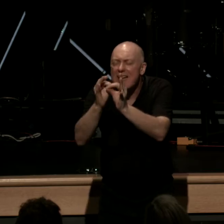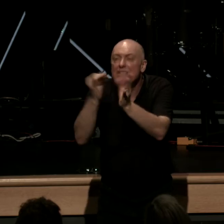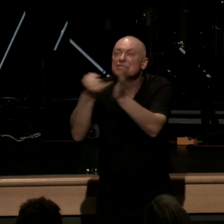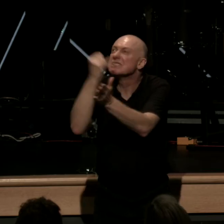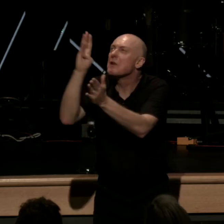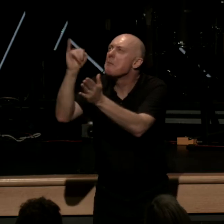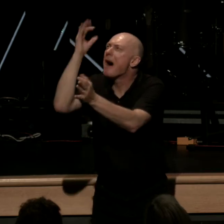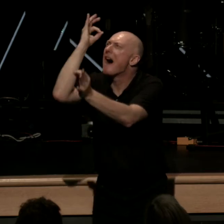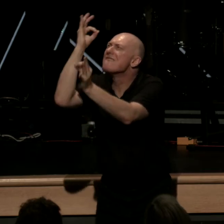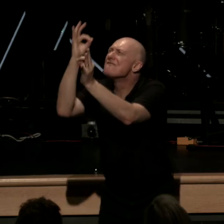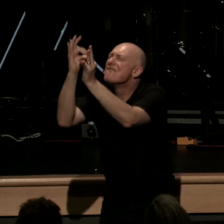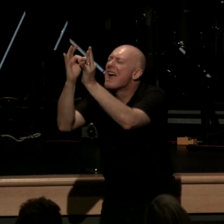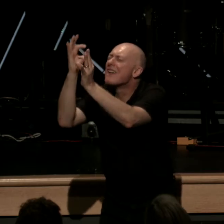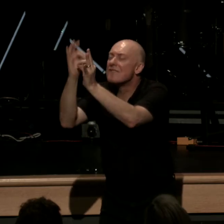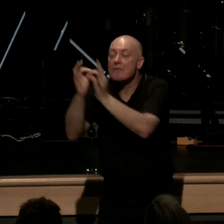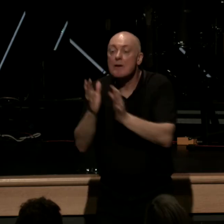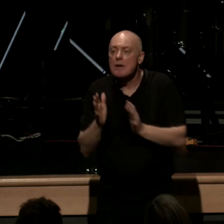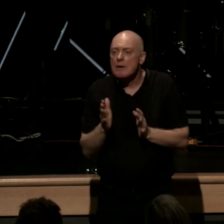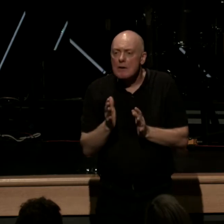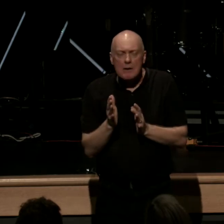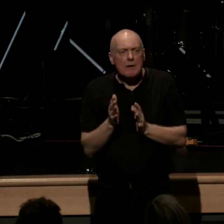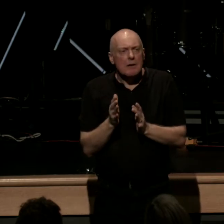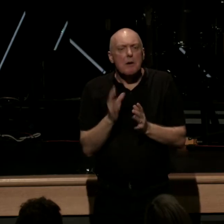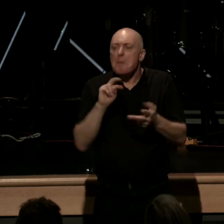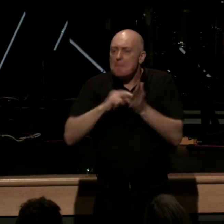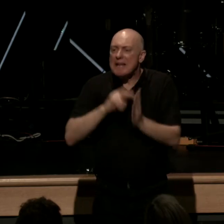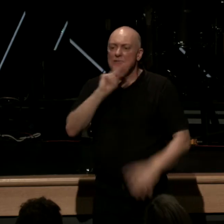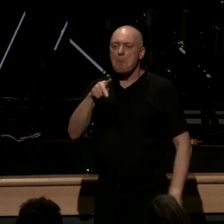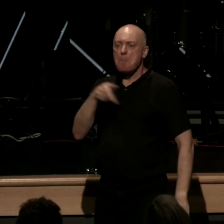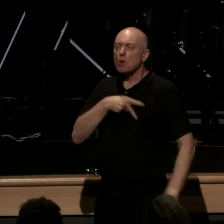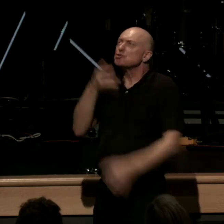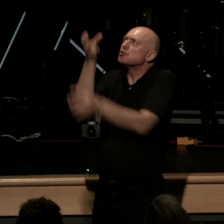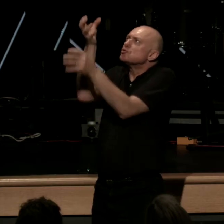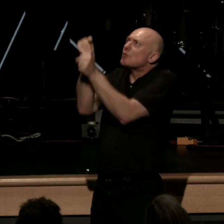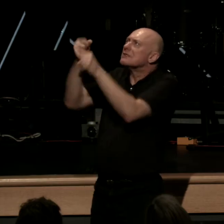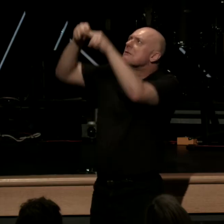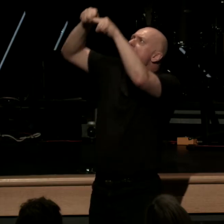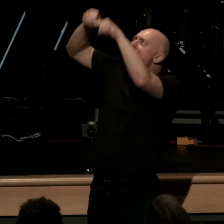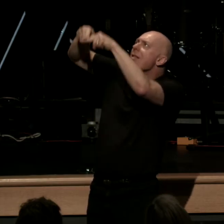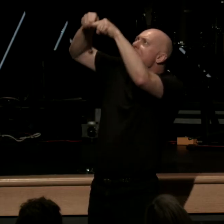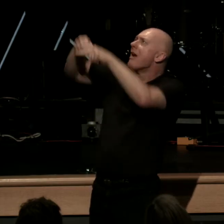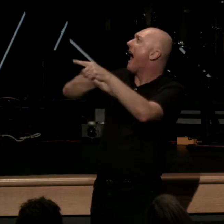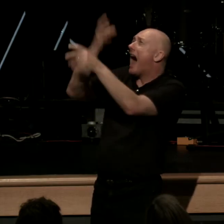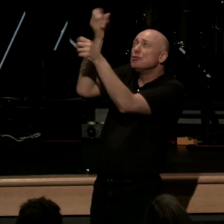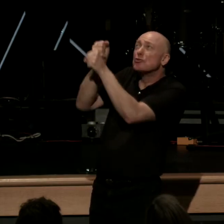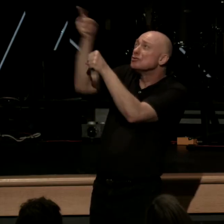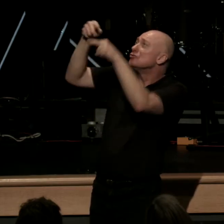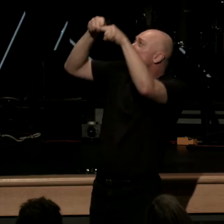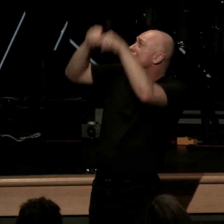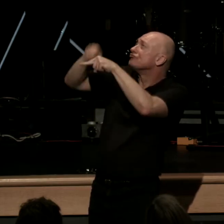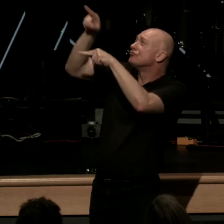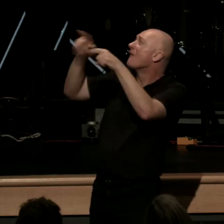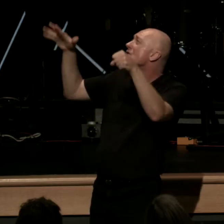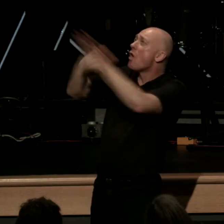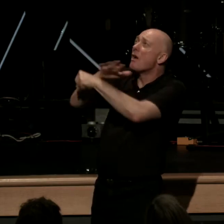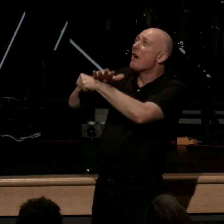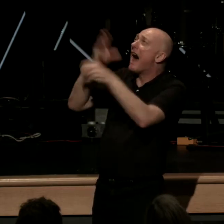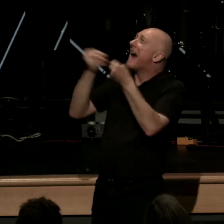in its biblical form is a personal trust and reliance I trust you fully Jesus Christ I give to you my entire